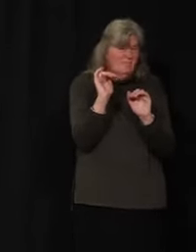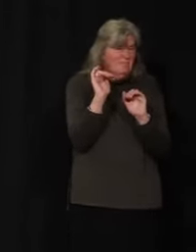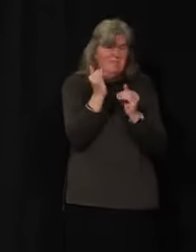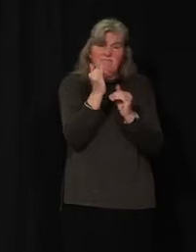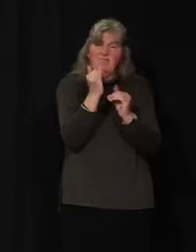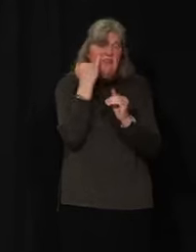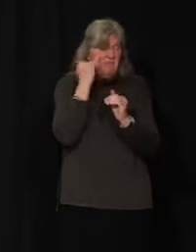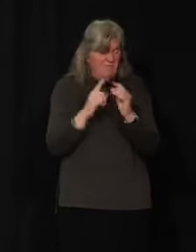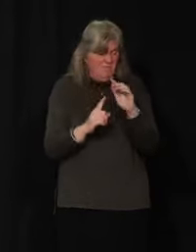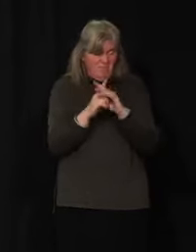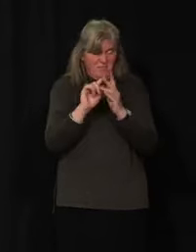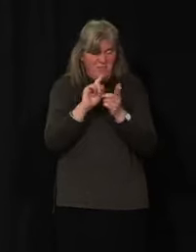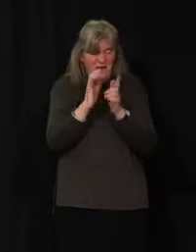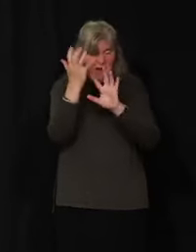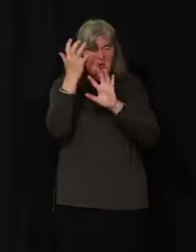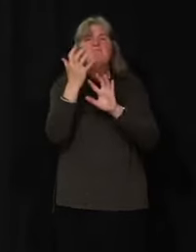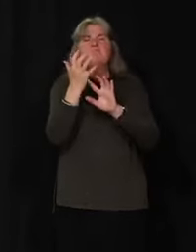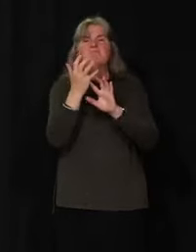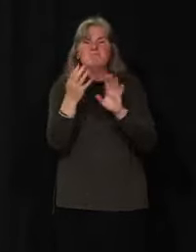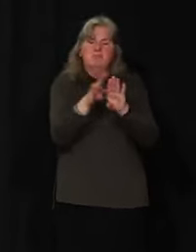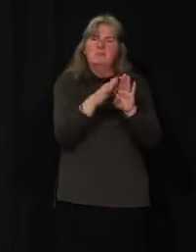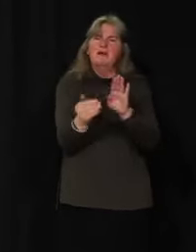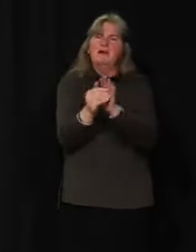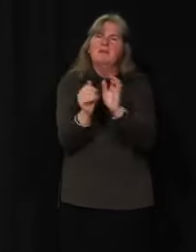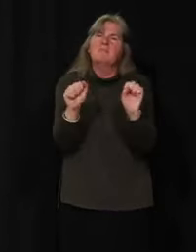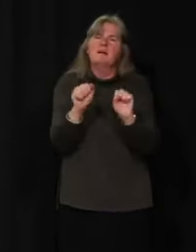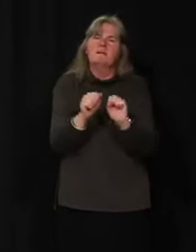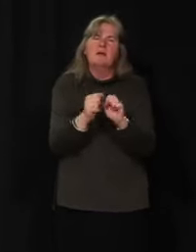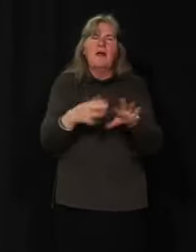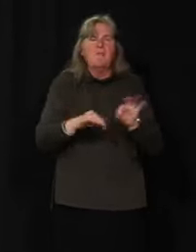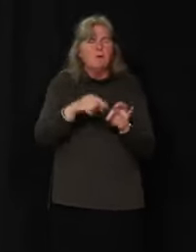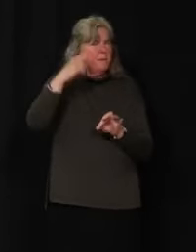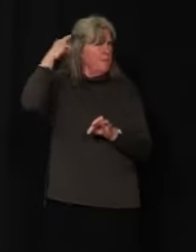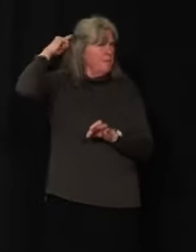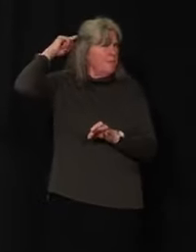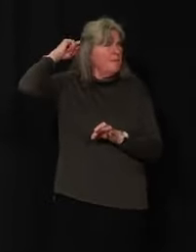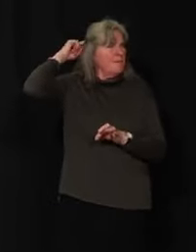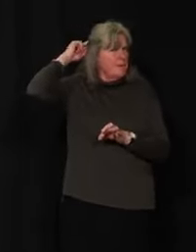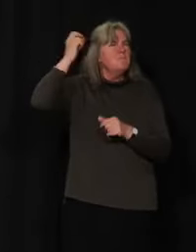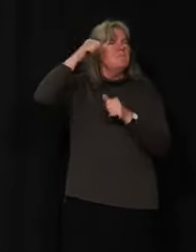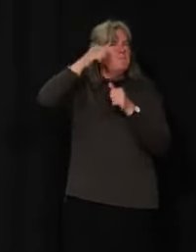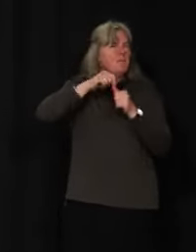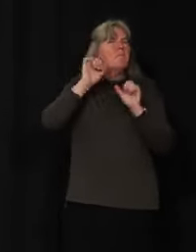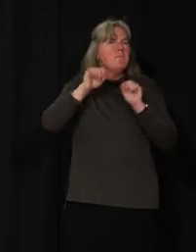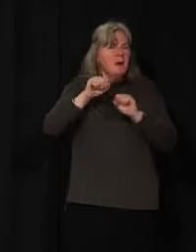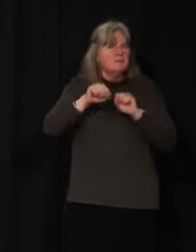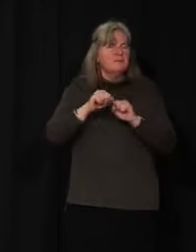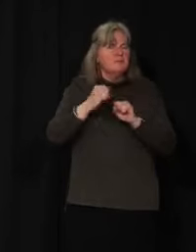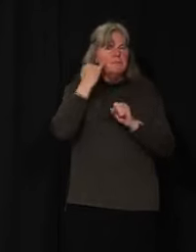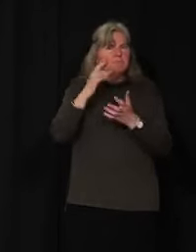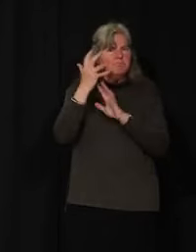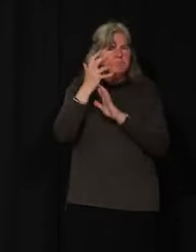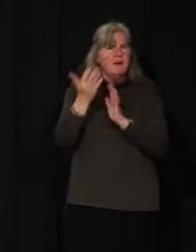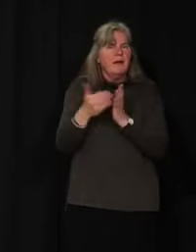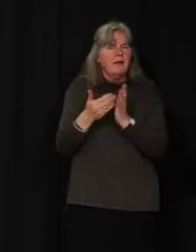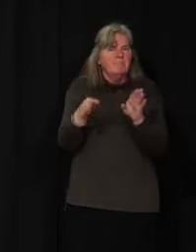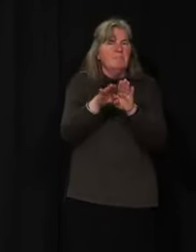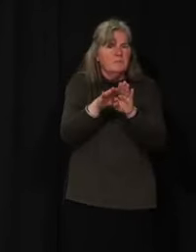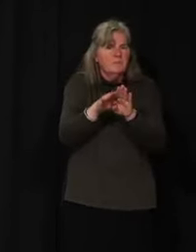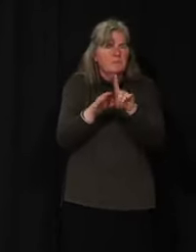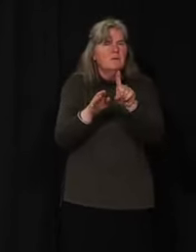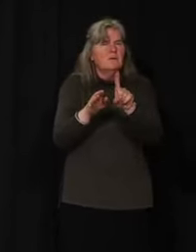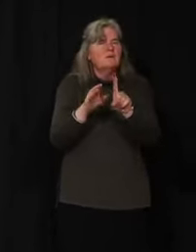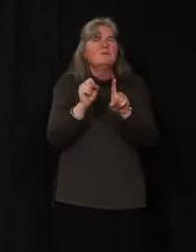be reinstated. We should all be very conscious of this reality. We need to remember that this is not